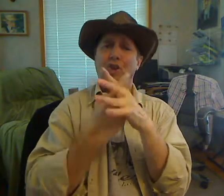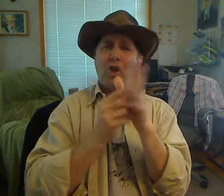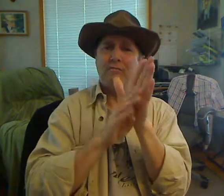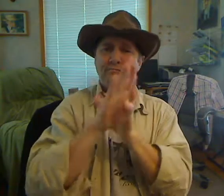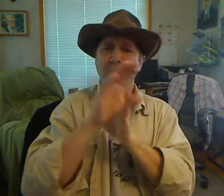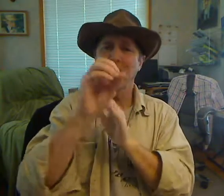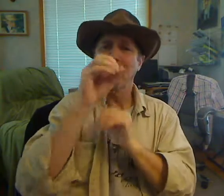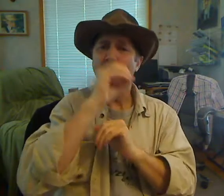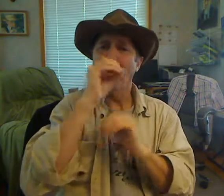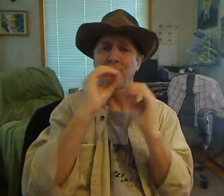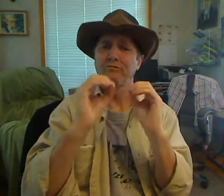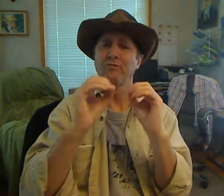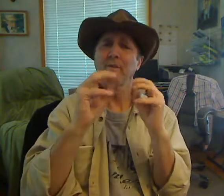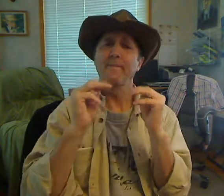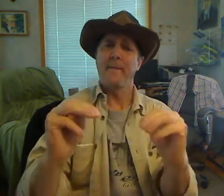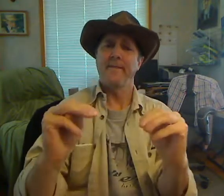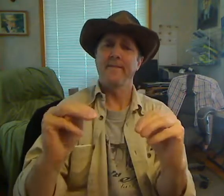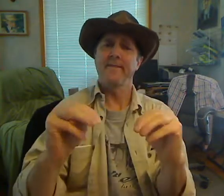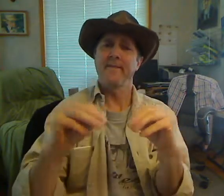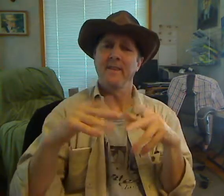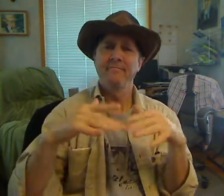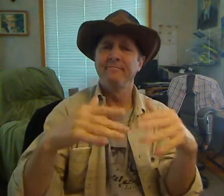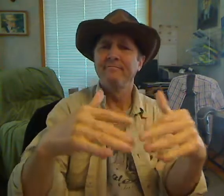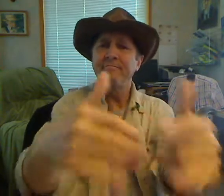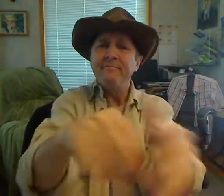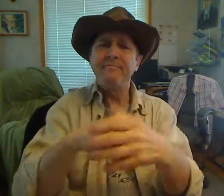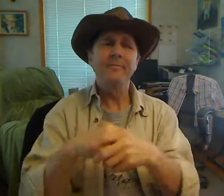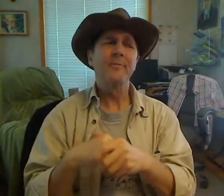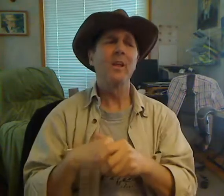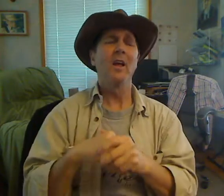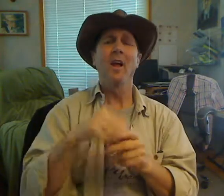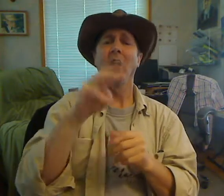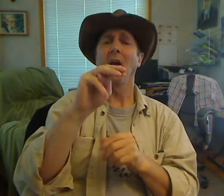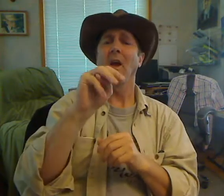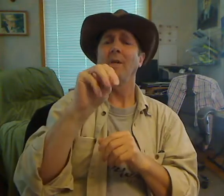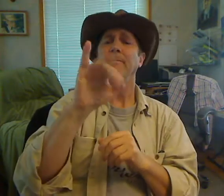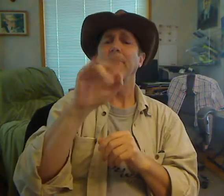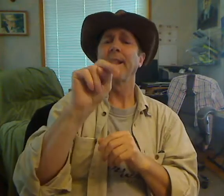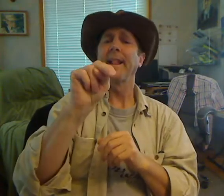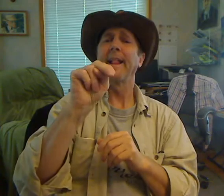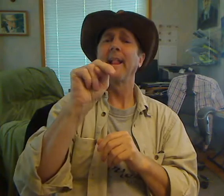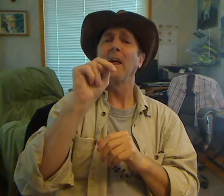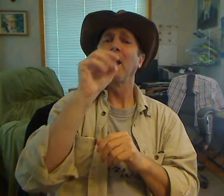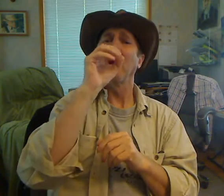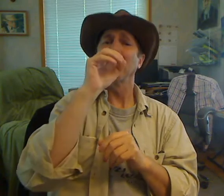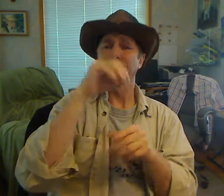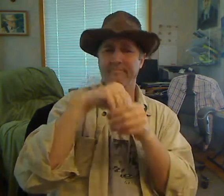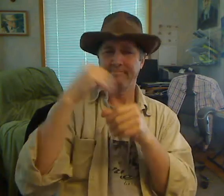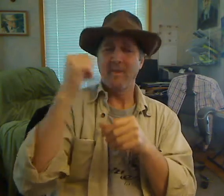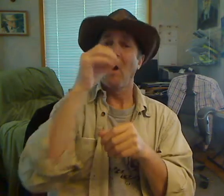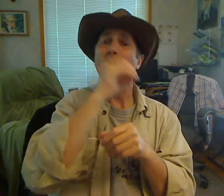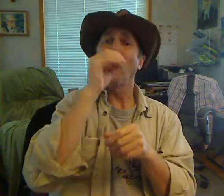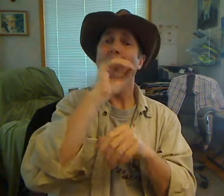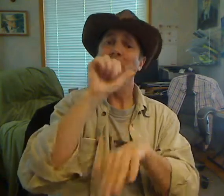to bring in two other fugitives that could help the country gain admittance to the European Union, a long-held bull for Serbia.